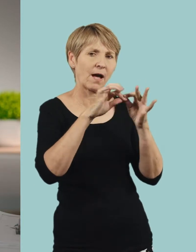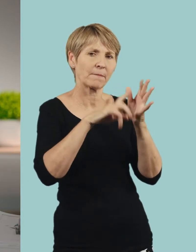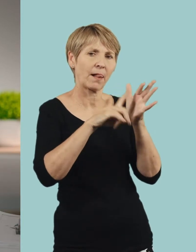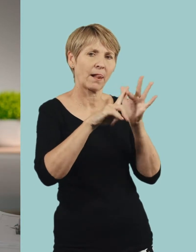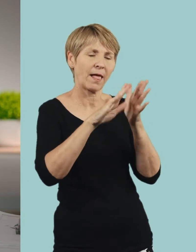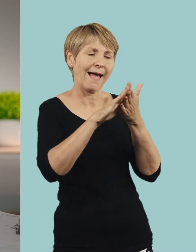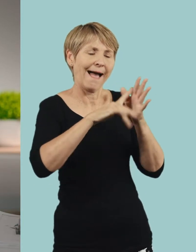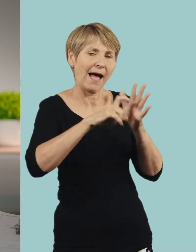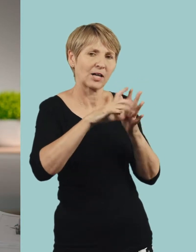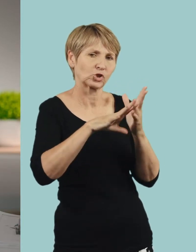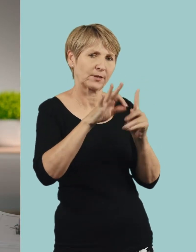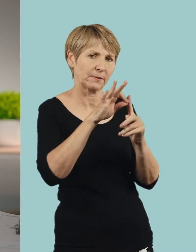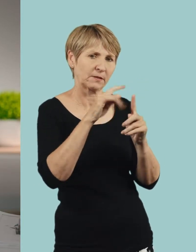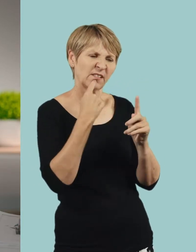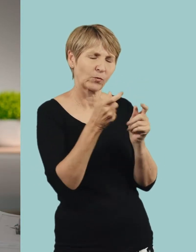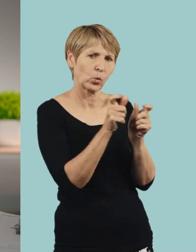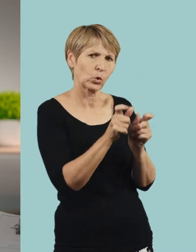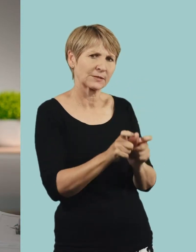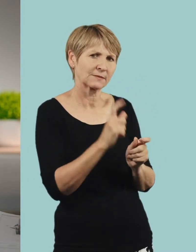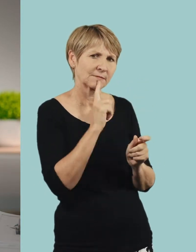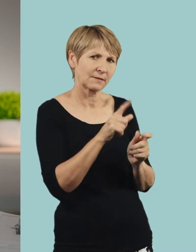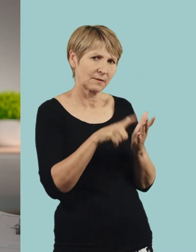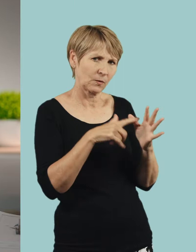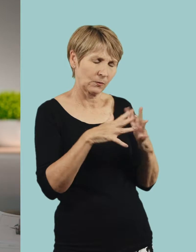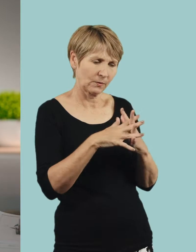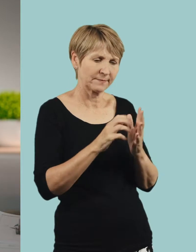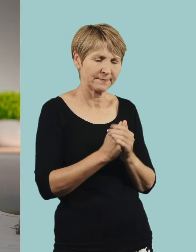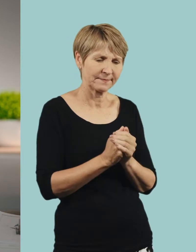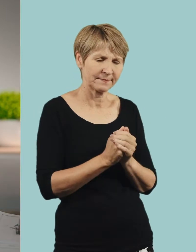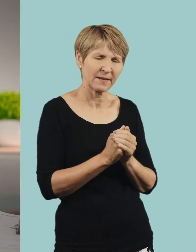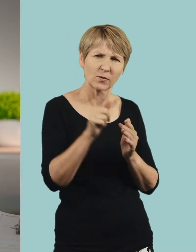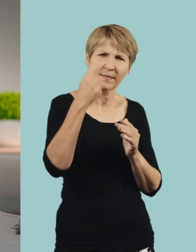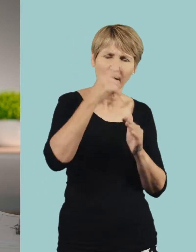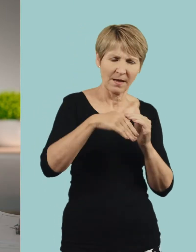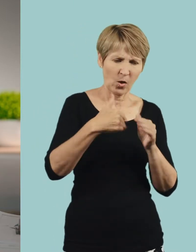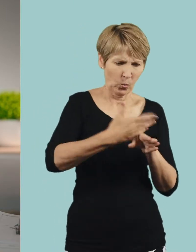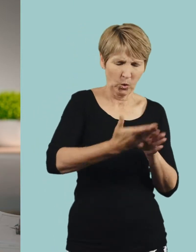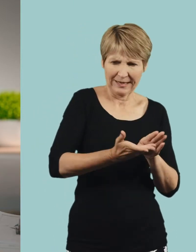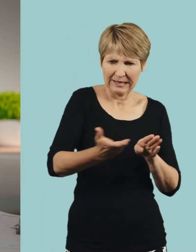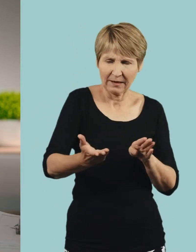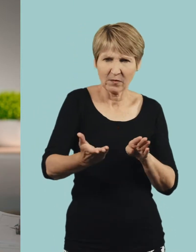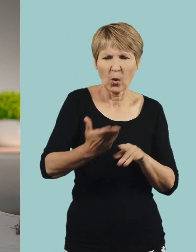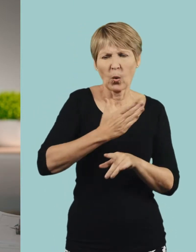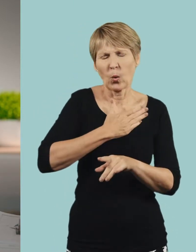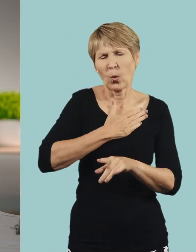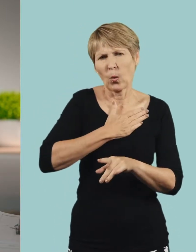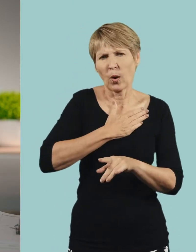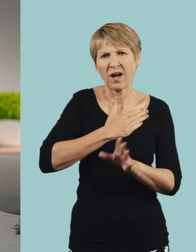with disability is not about charity, it's about giving everyone a fair go. With a few easy modifications you can provide